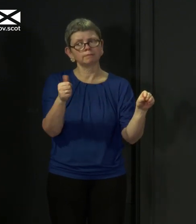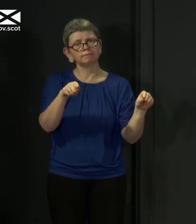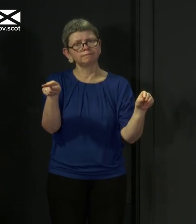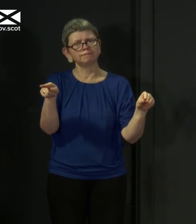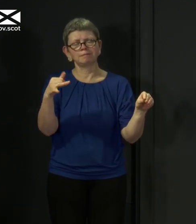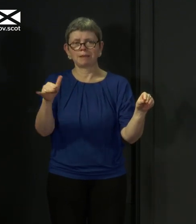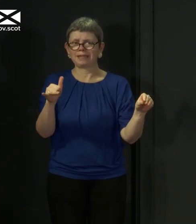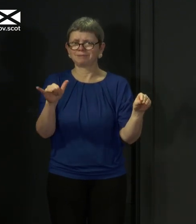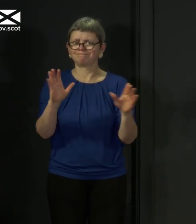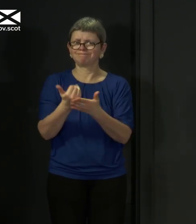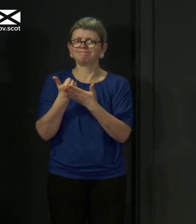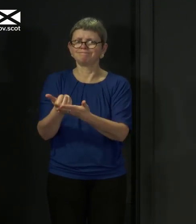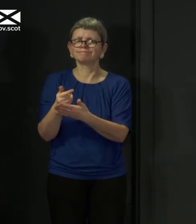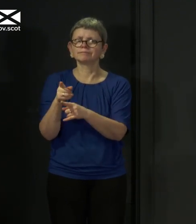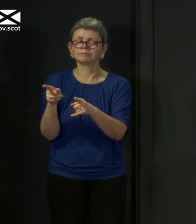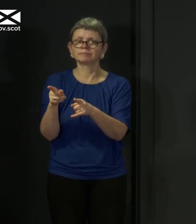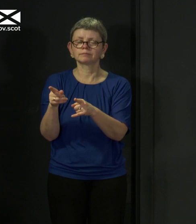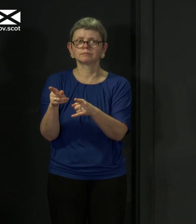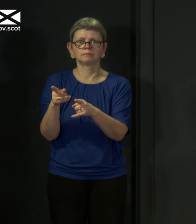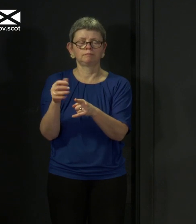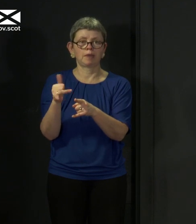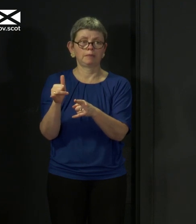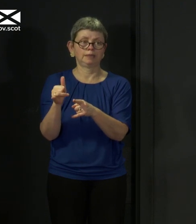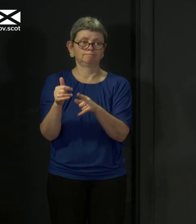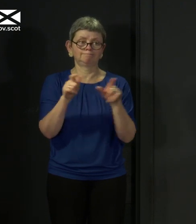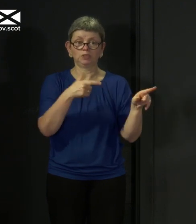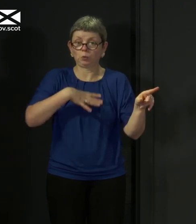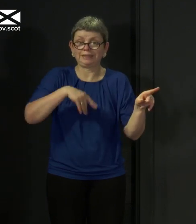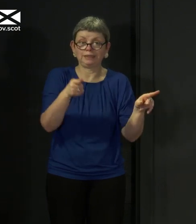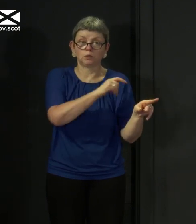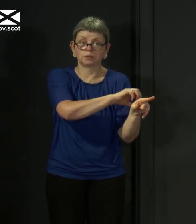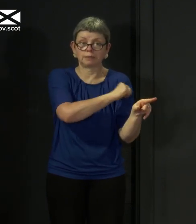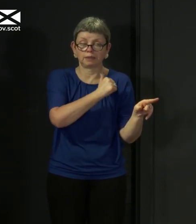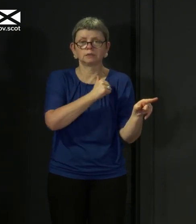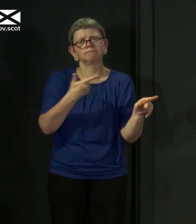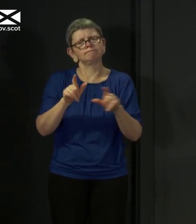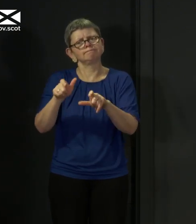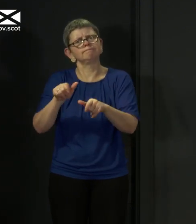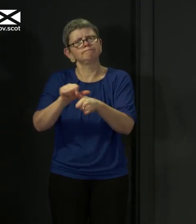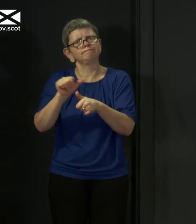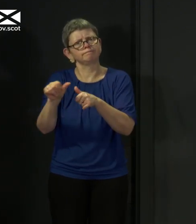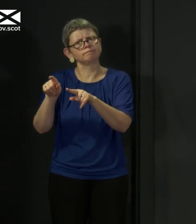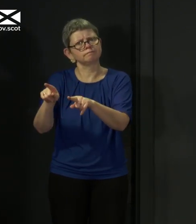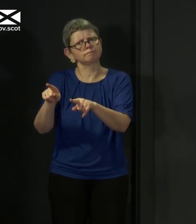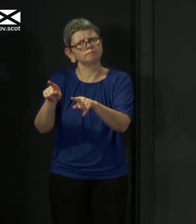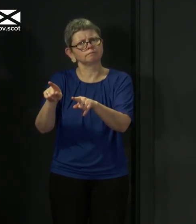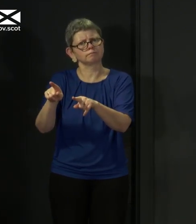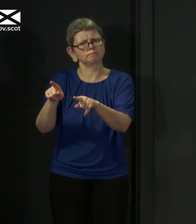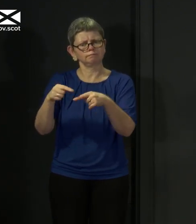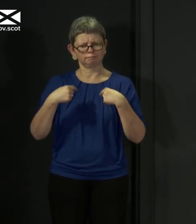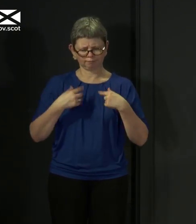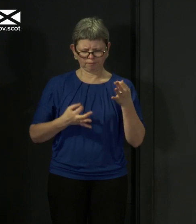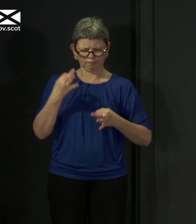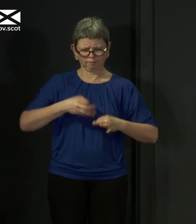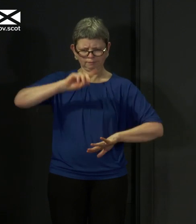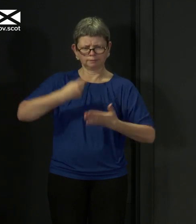in the best interests of their health and ongoing management. So these decisions should not be made by somebody like